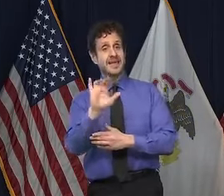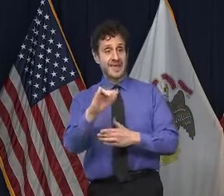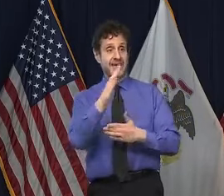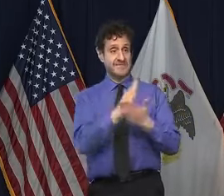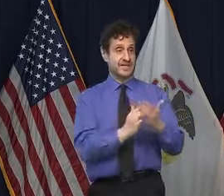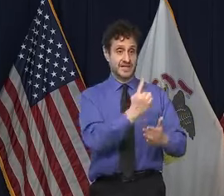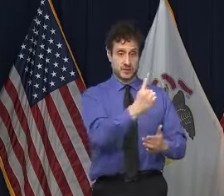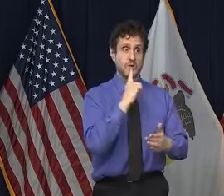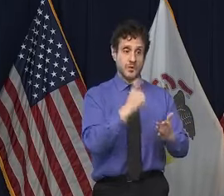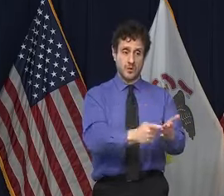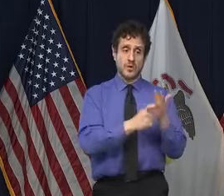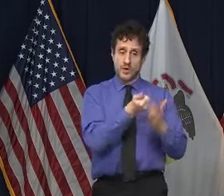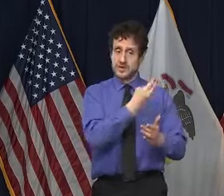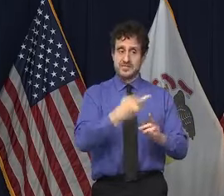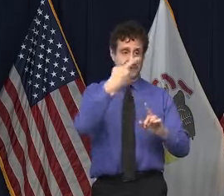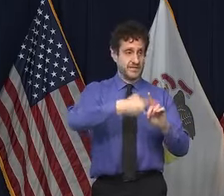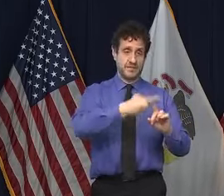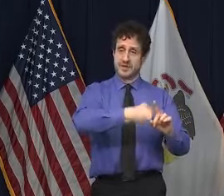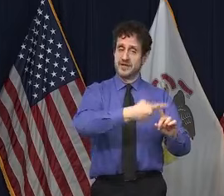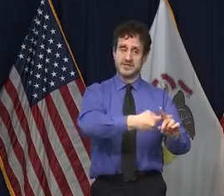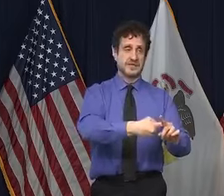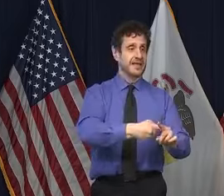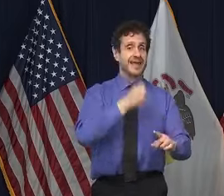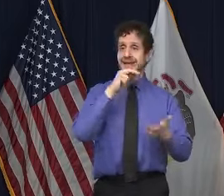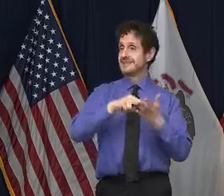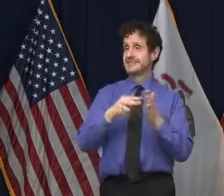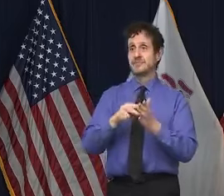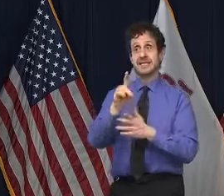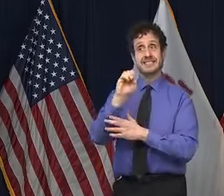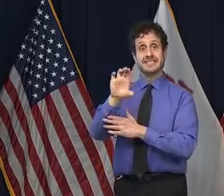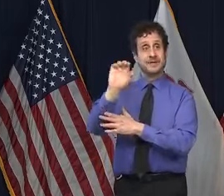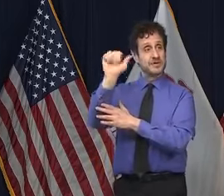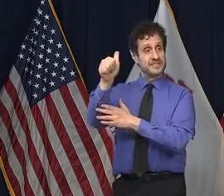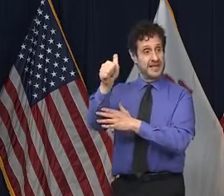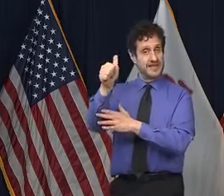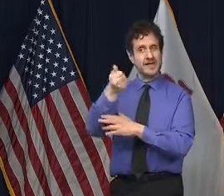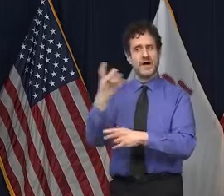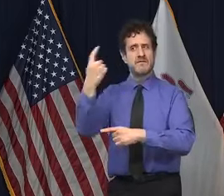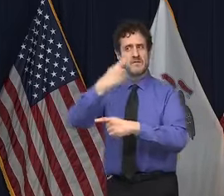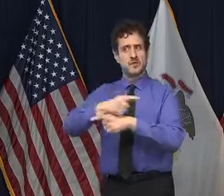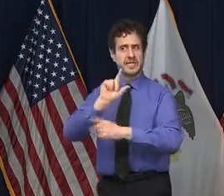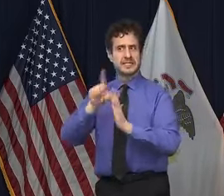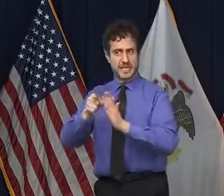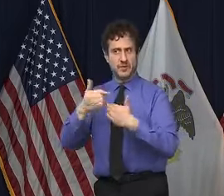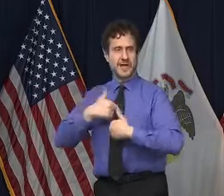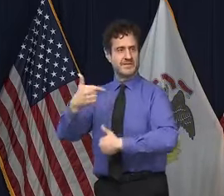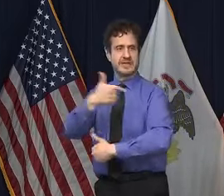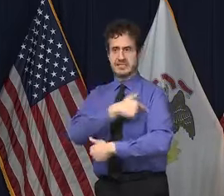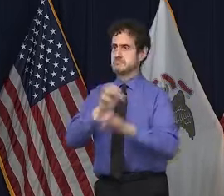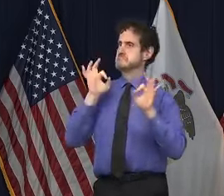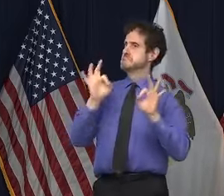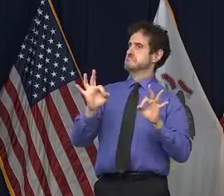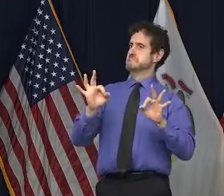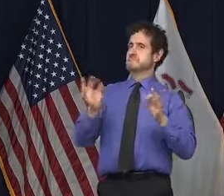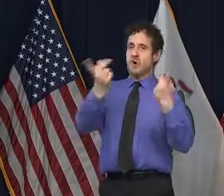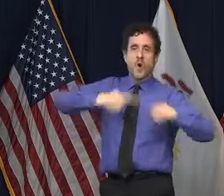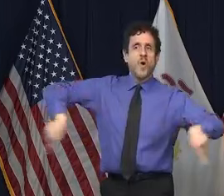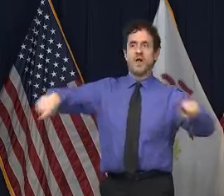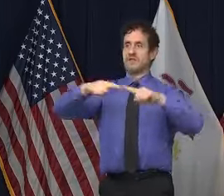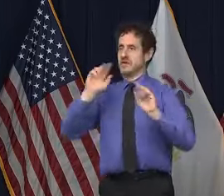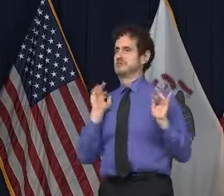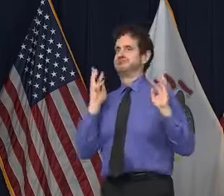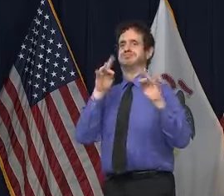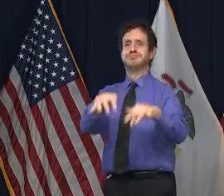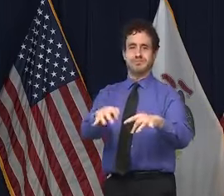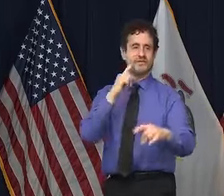several months to roll out. So it's not a matter of December 10th, maybe there's vaccine several days later, great, you know, we're all set. It's going to take quite